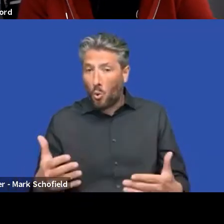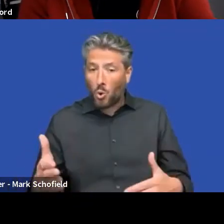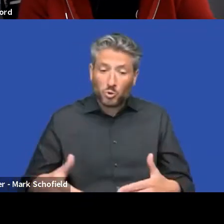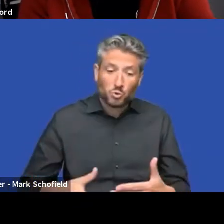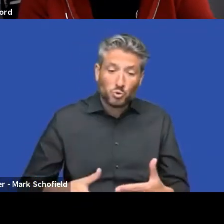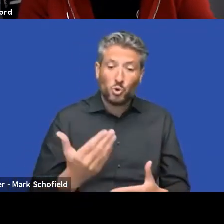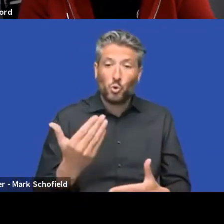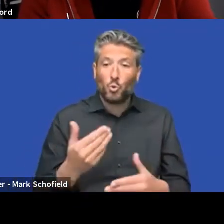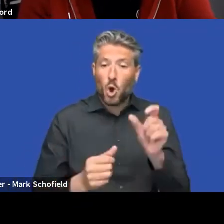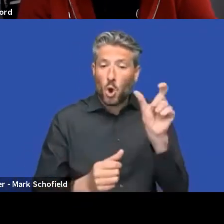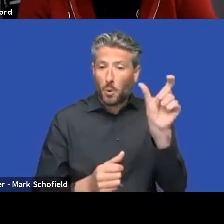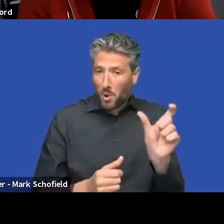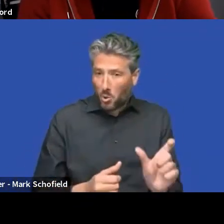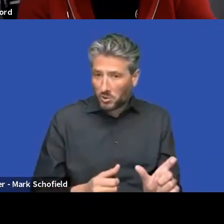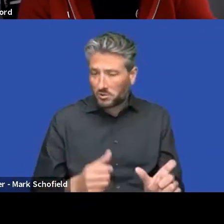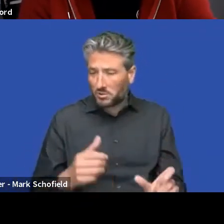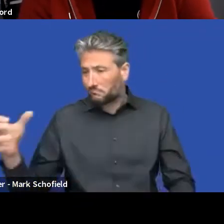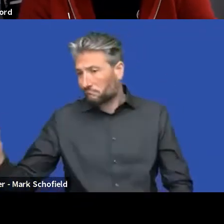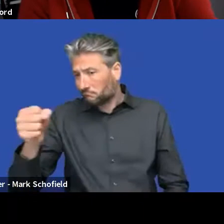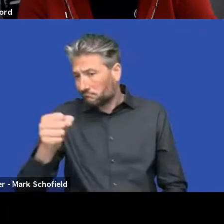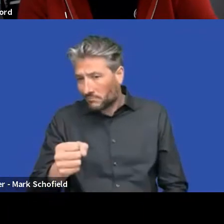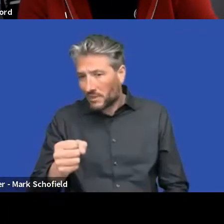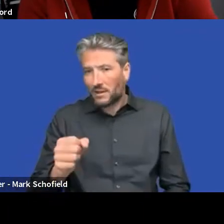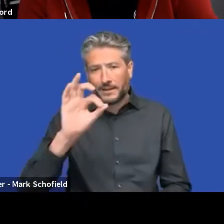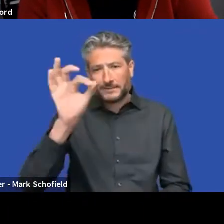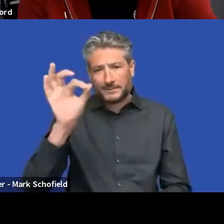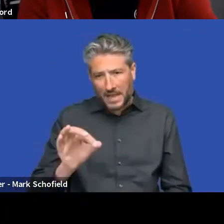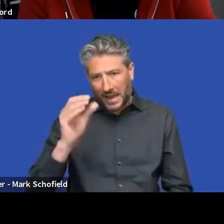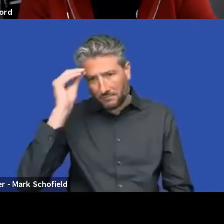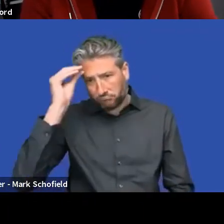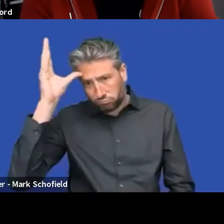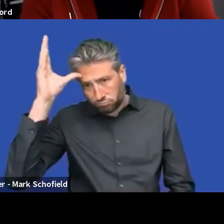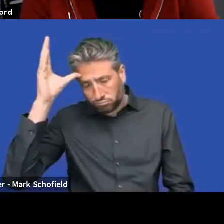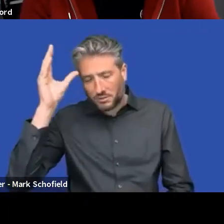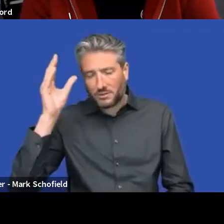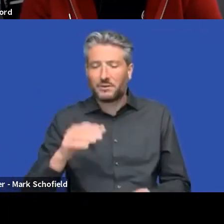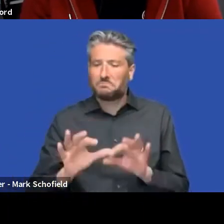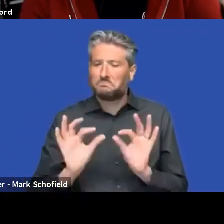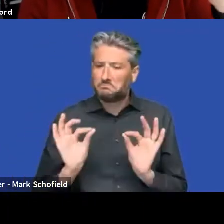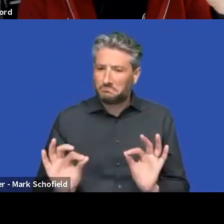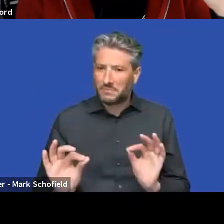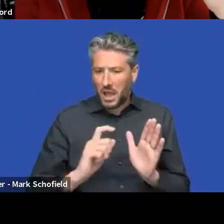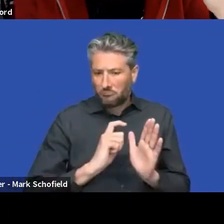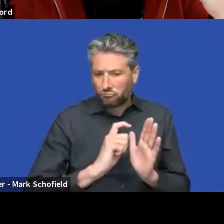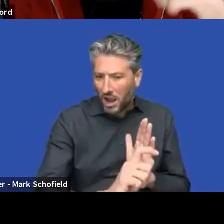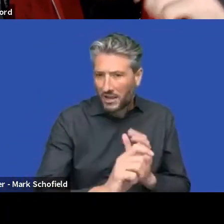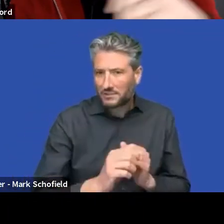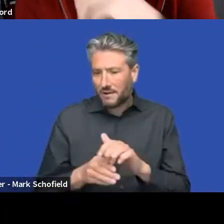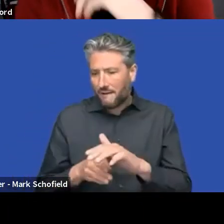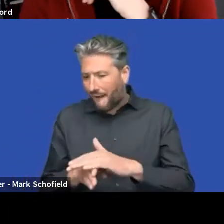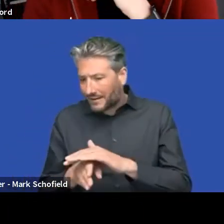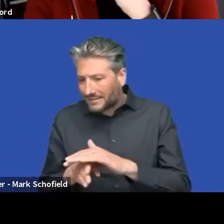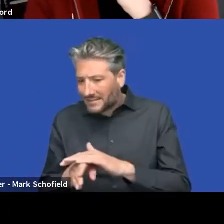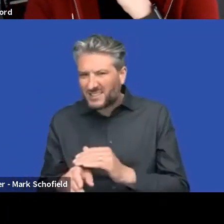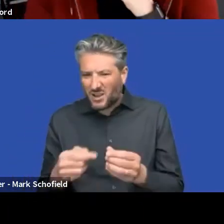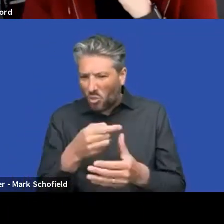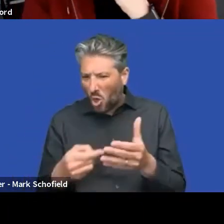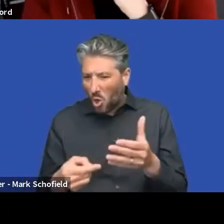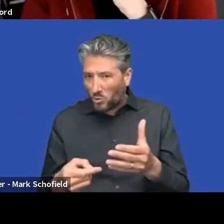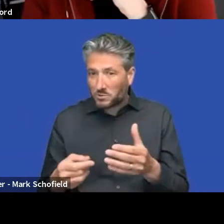they're on brand, look nice, accessible, all those types of things? I think that's what Neil says. Races